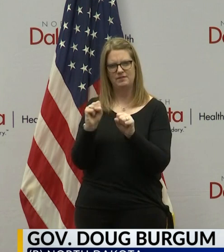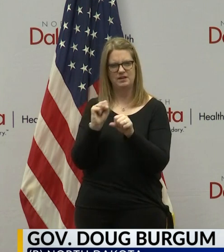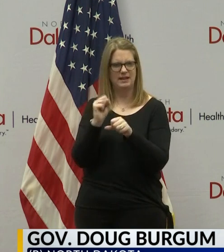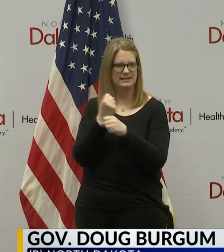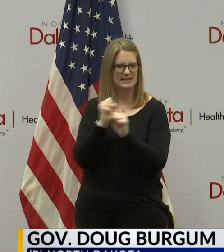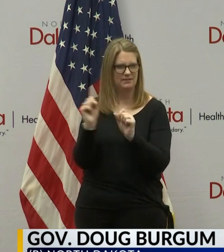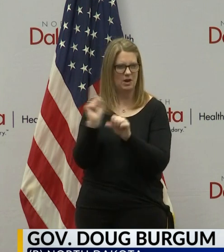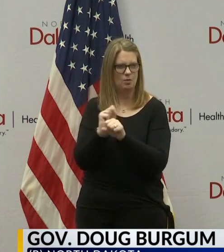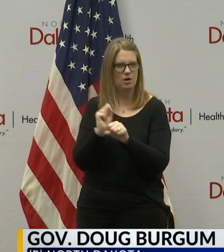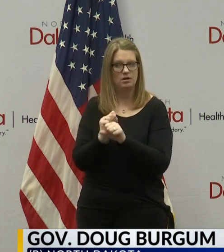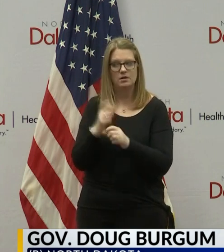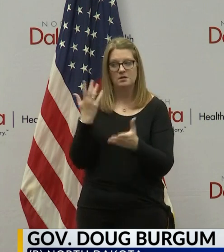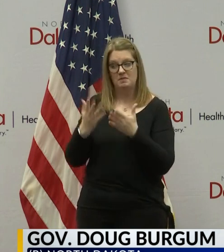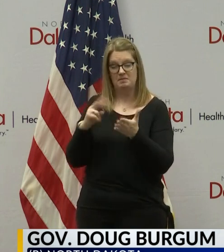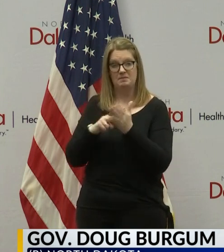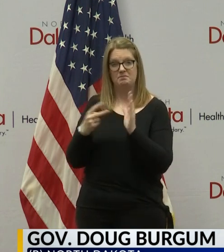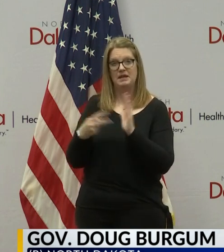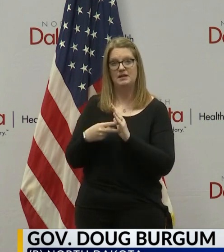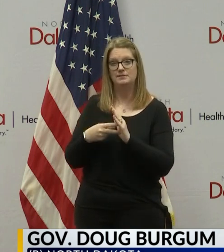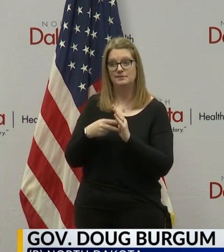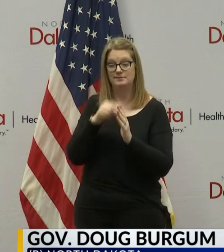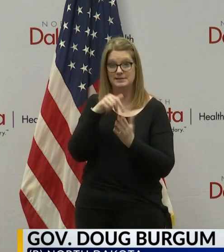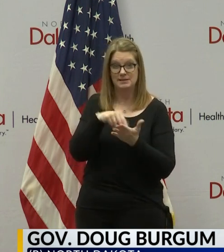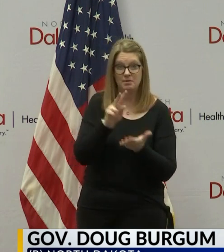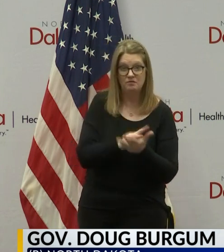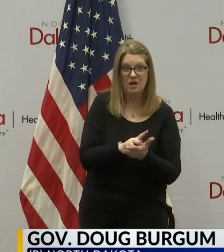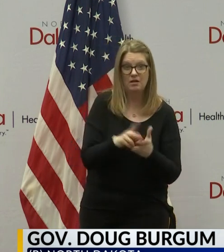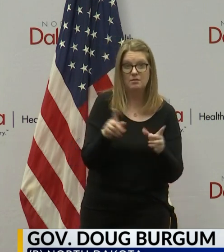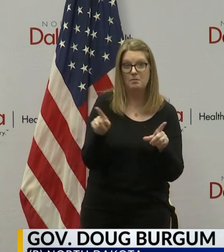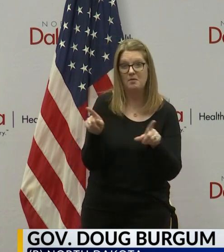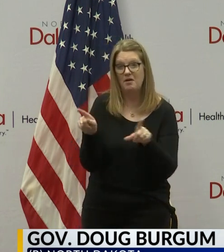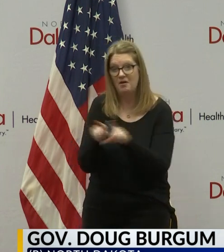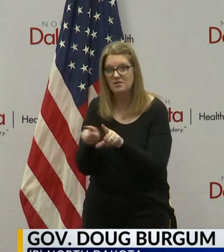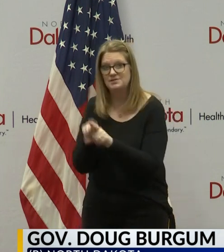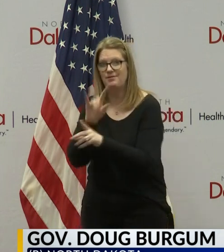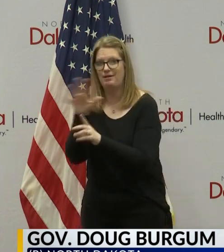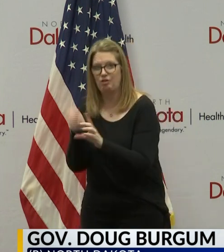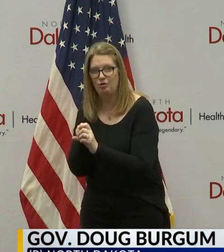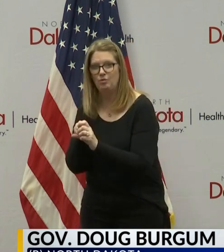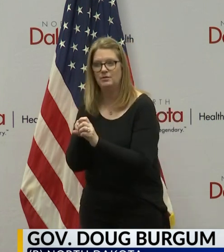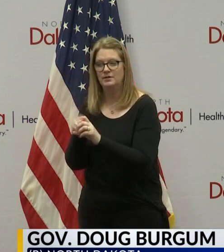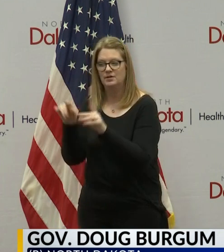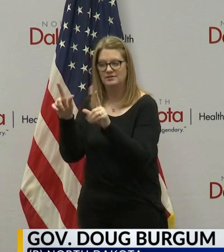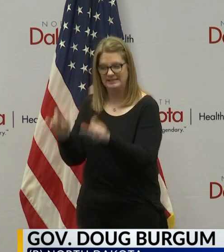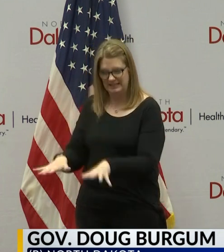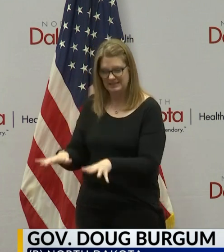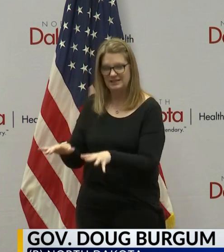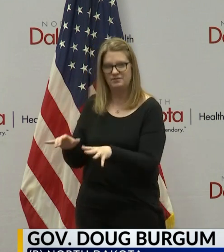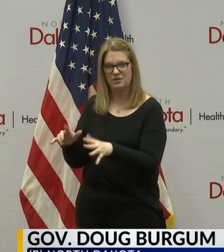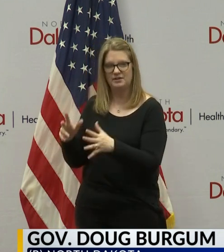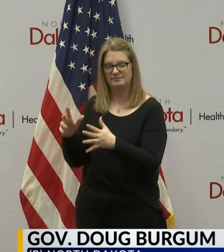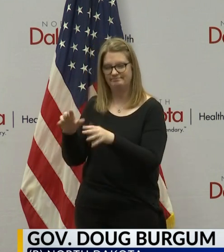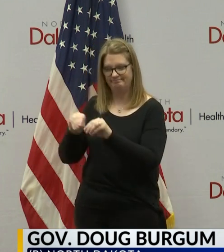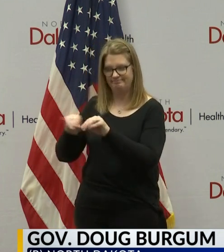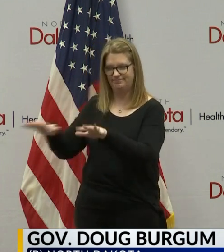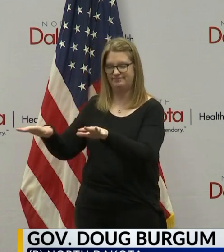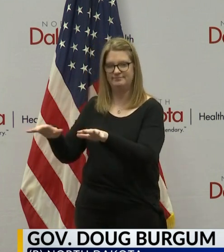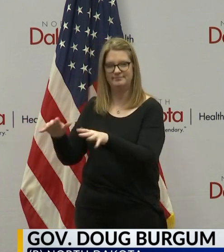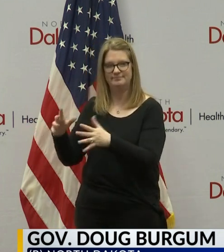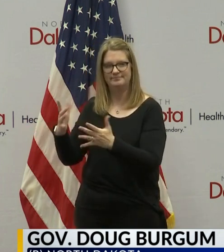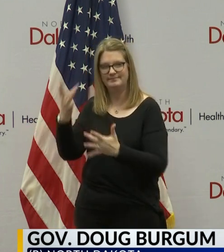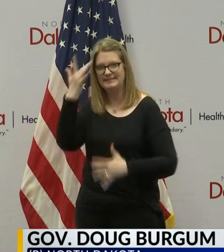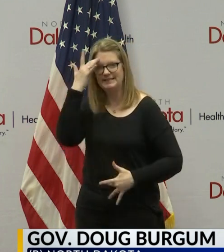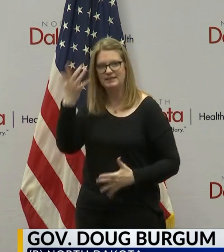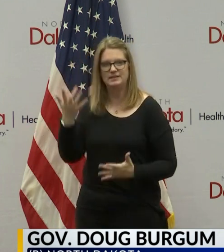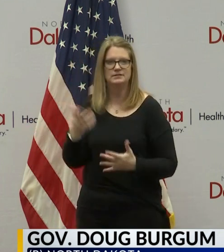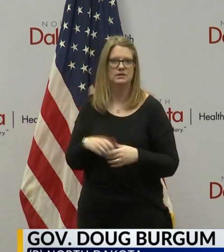contagion as part of those practices that you'll see. And I think we'll see that at workforce safety